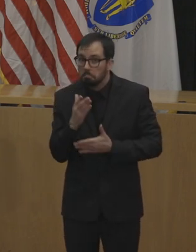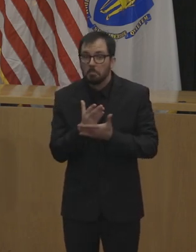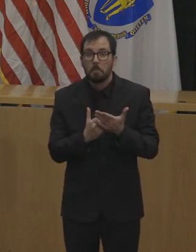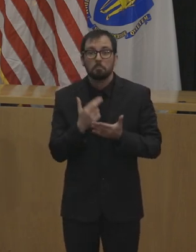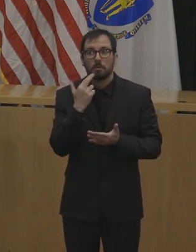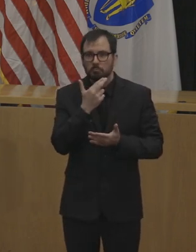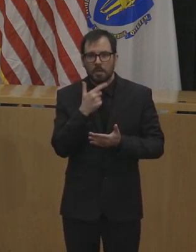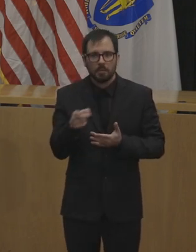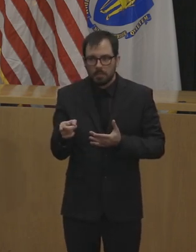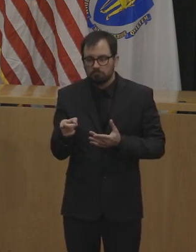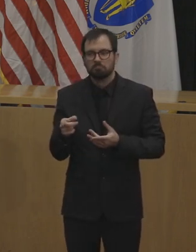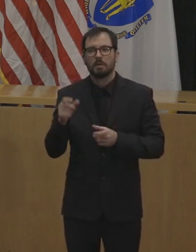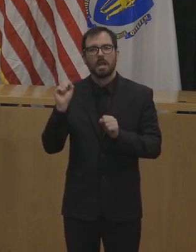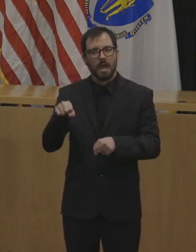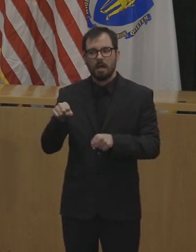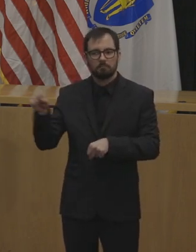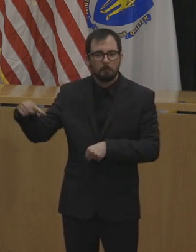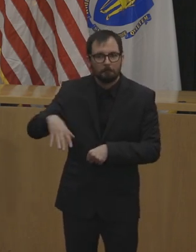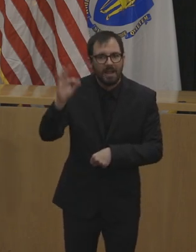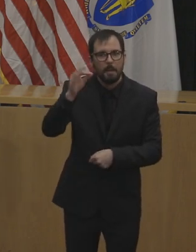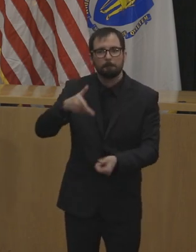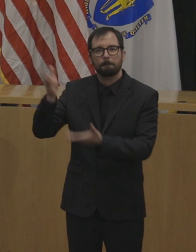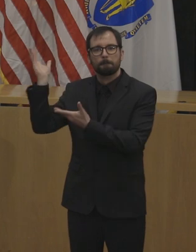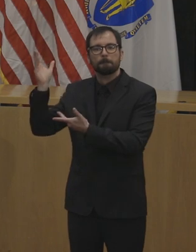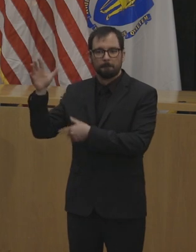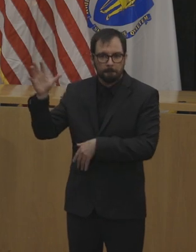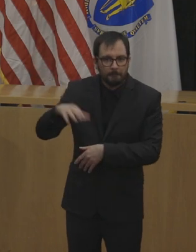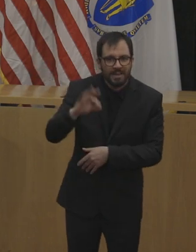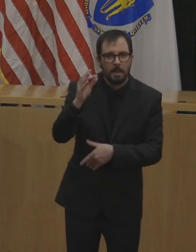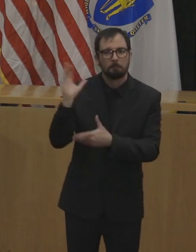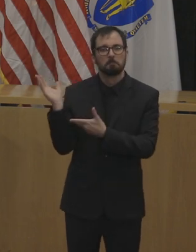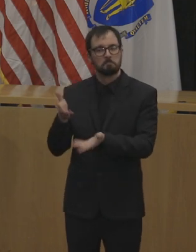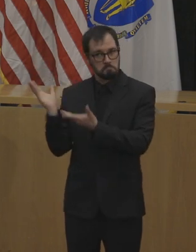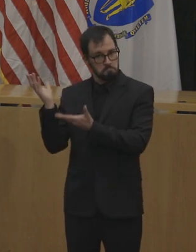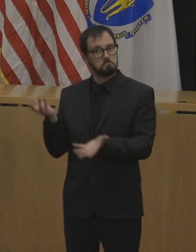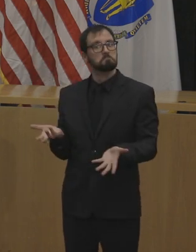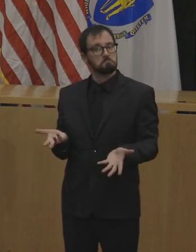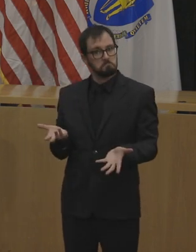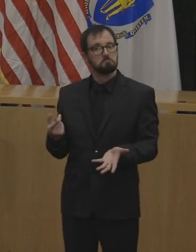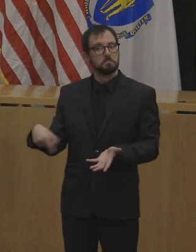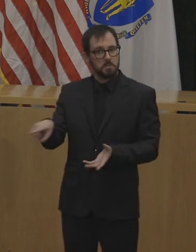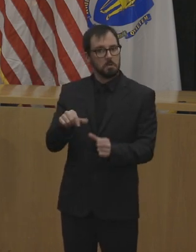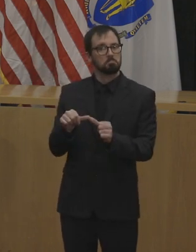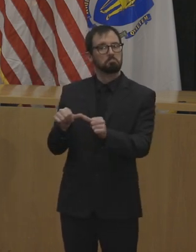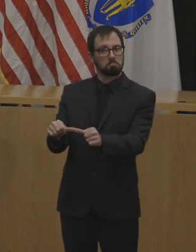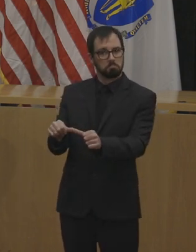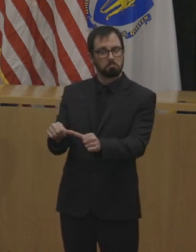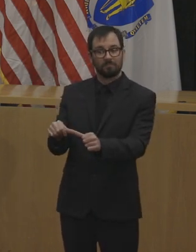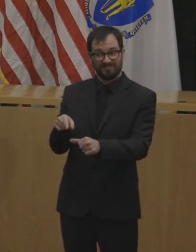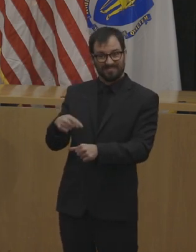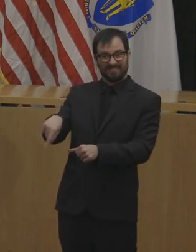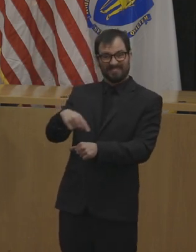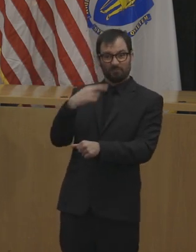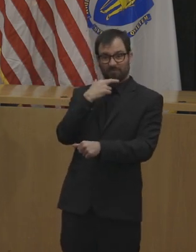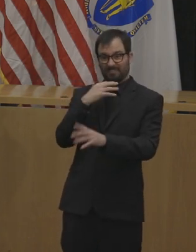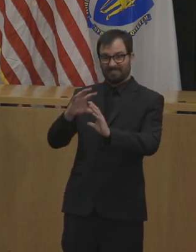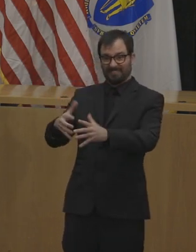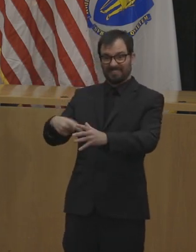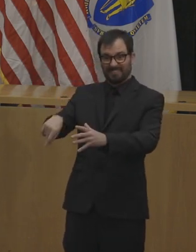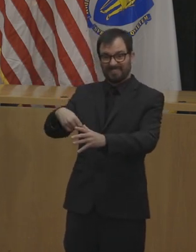and delivery operations have requested that we allow those businesses that are